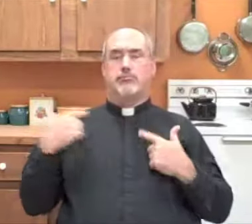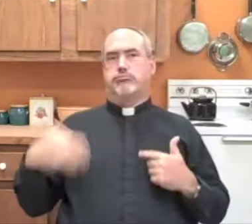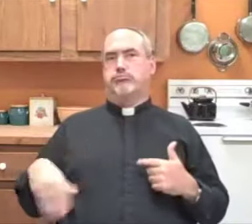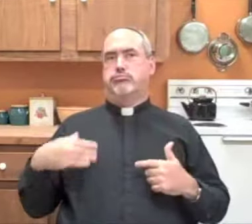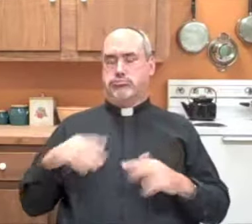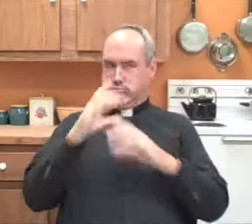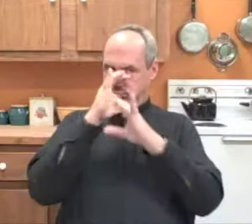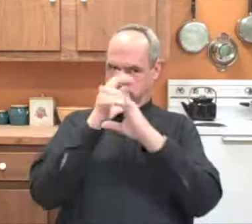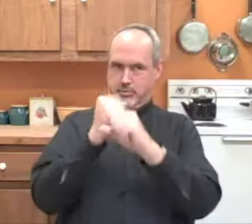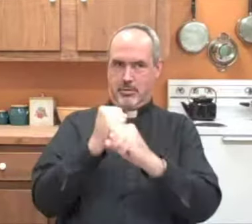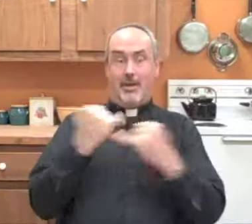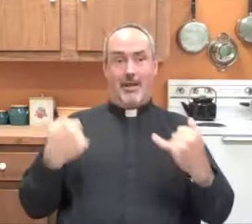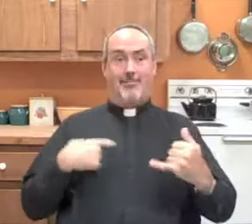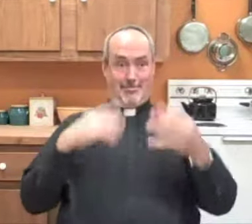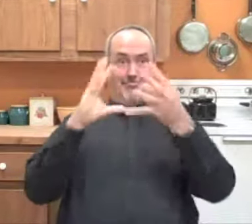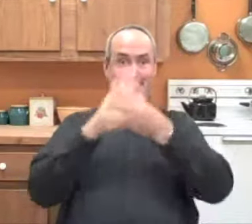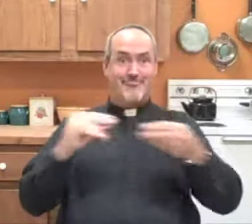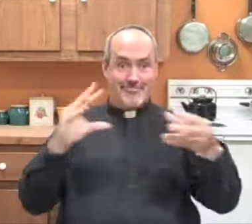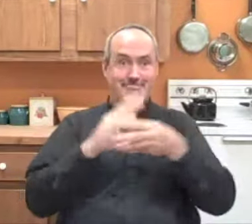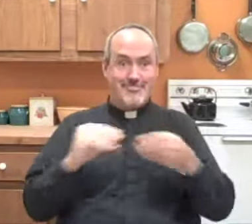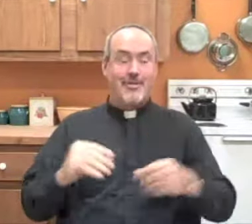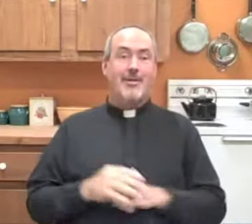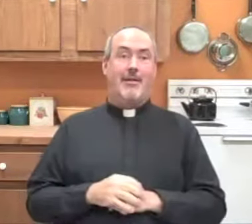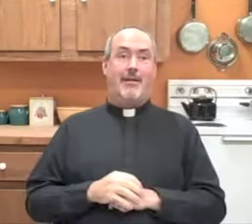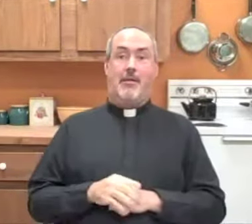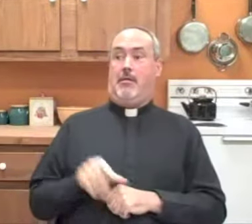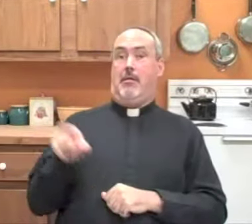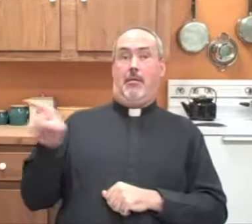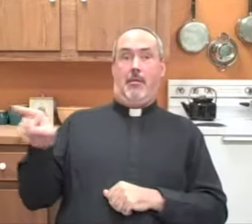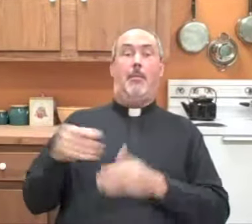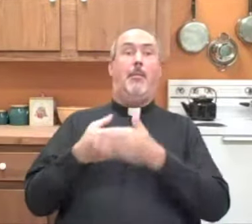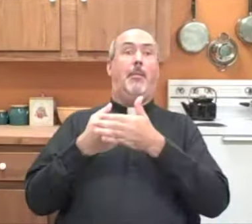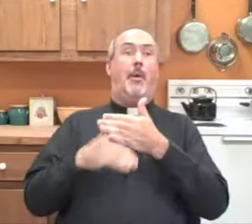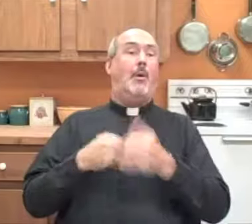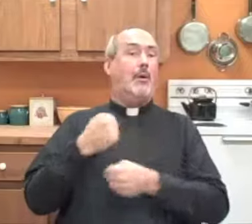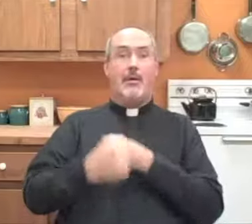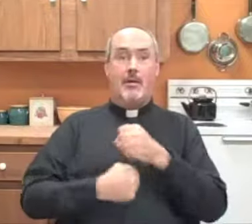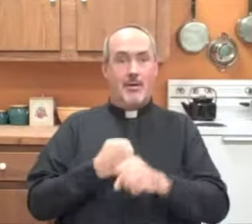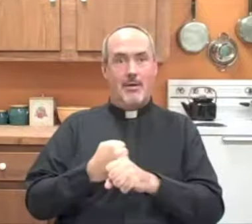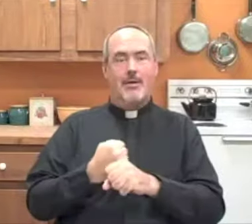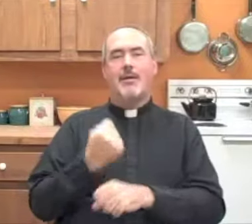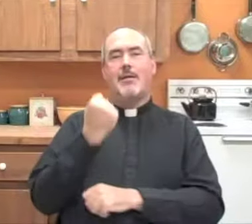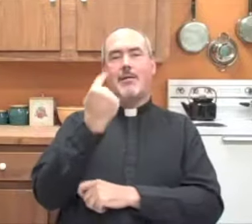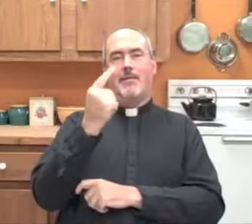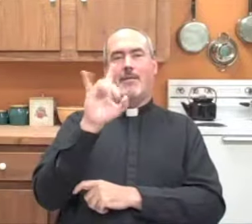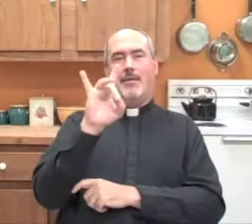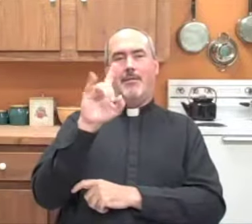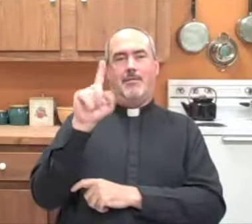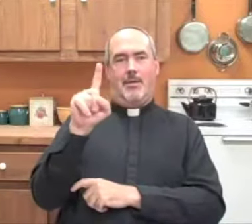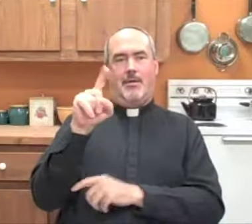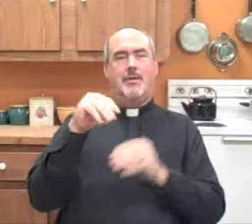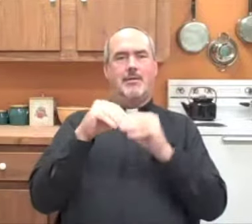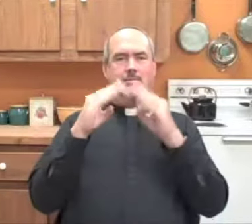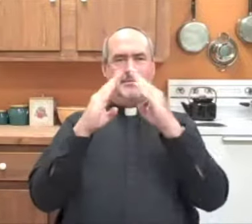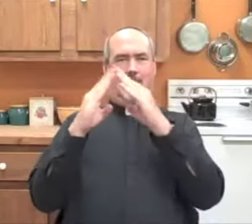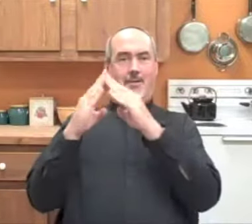St. Francis' life was fascinating, so I'm going to tell you a little bit about it today. He was born in